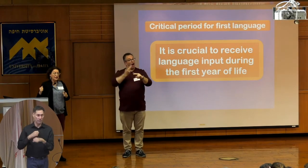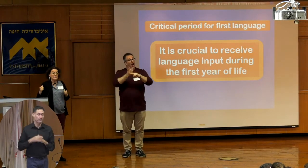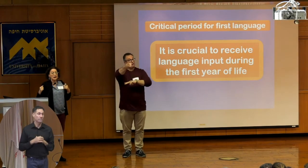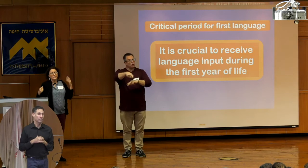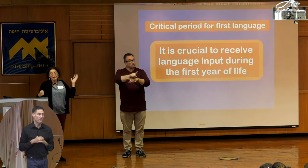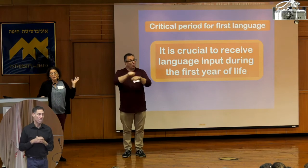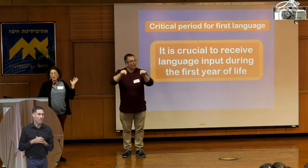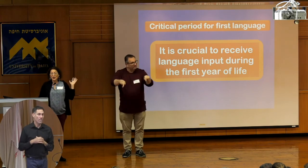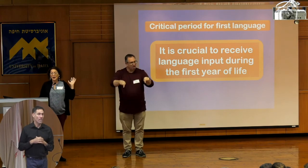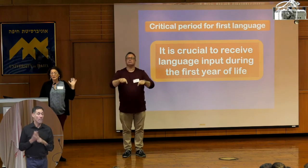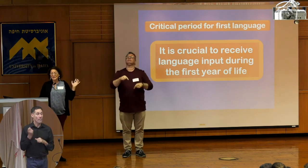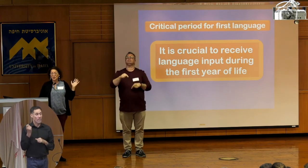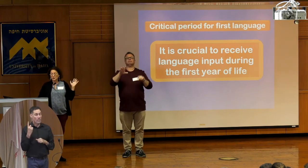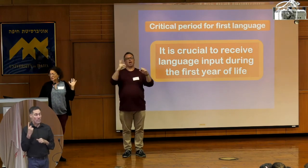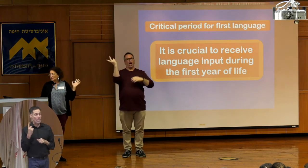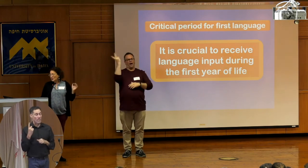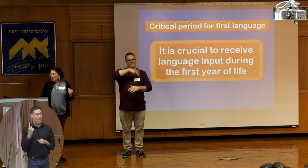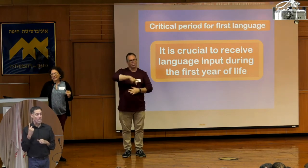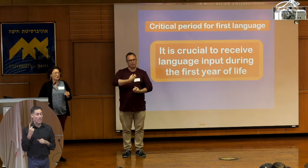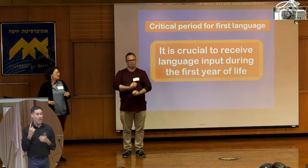Now here we talk about exposure to spoken language.